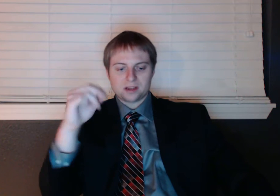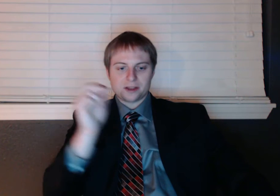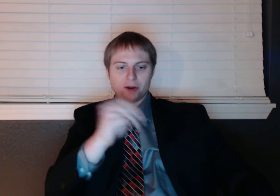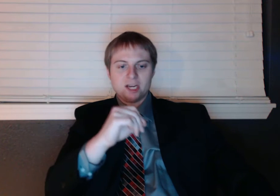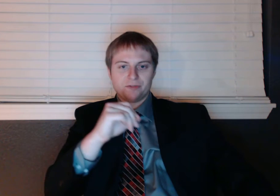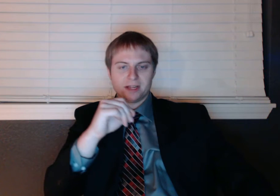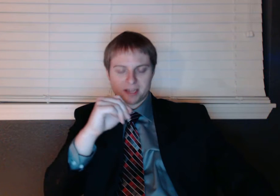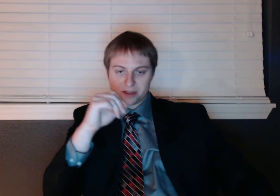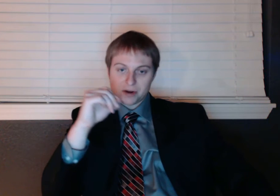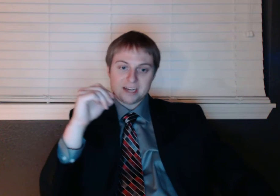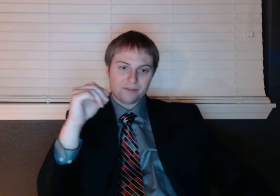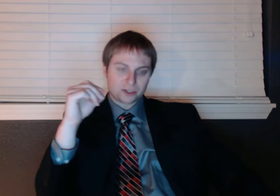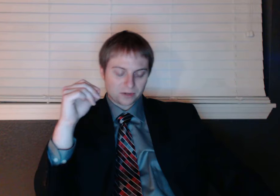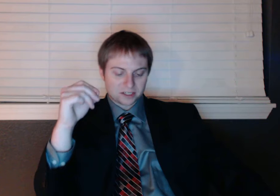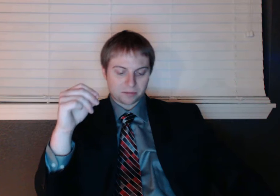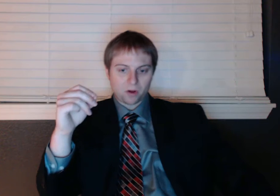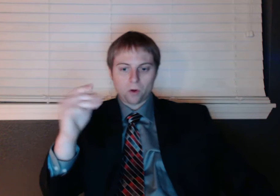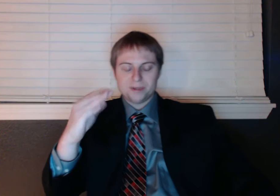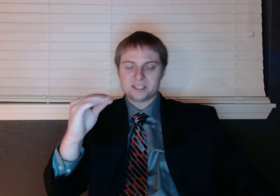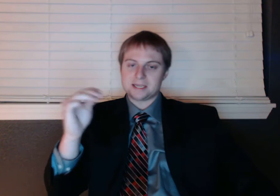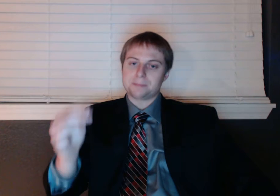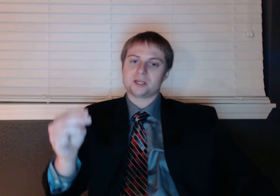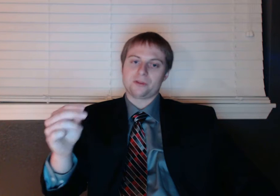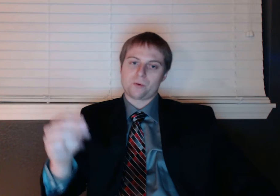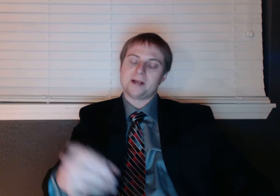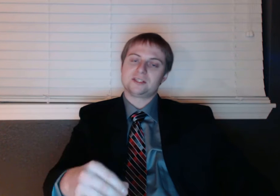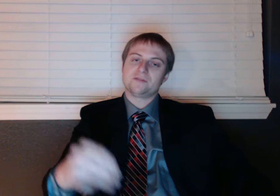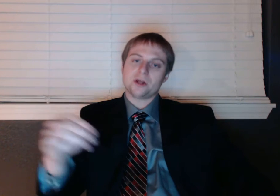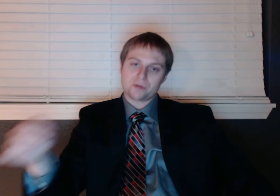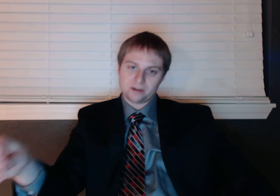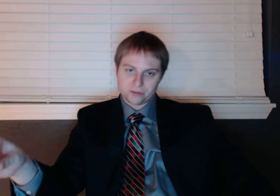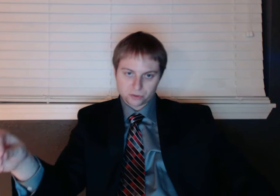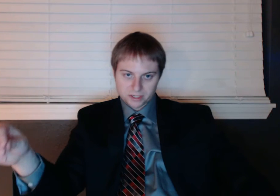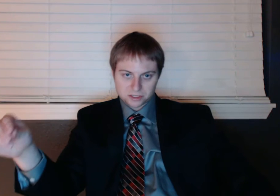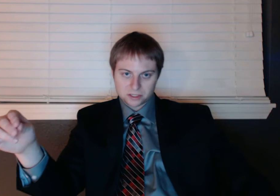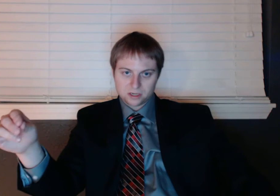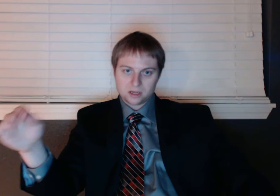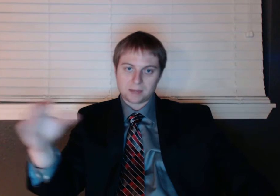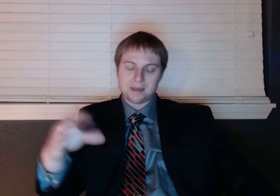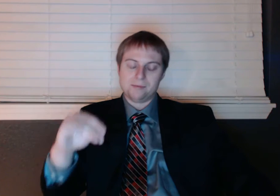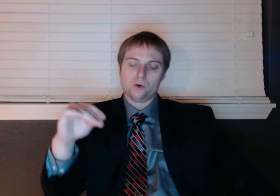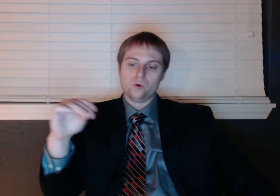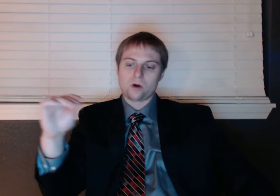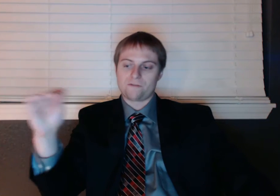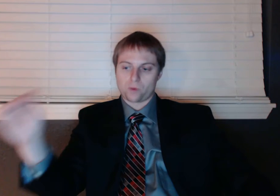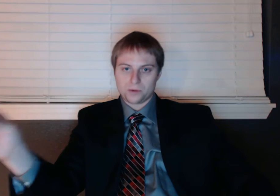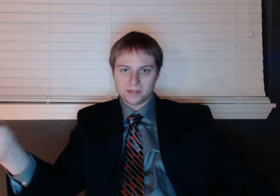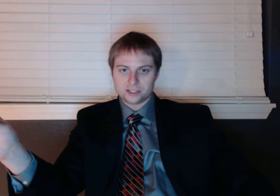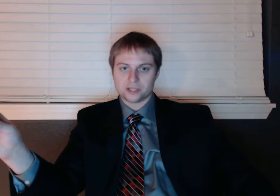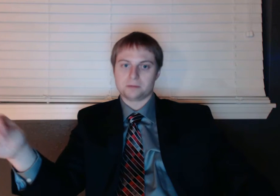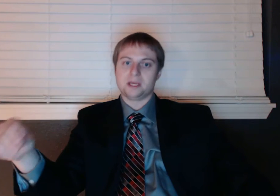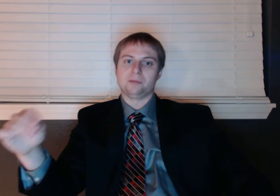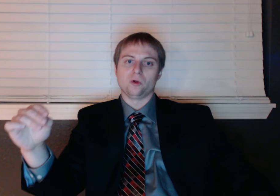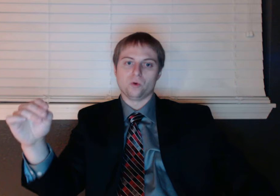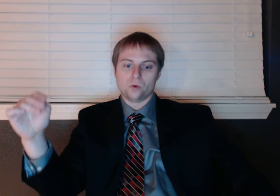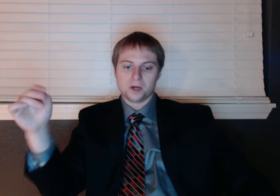it, their individualism always steps on the rights of other individualists, like people who are for religion, people who